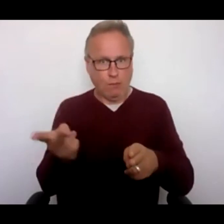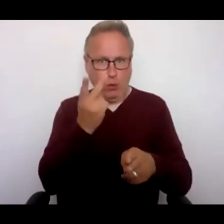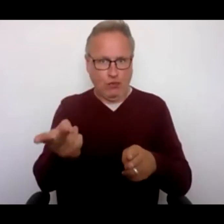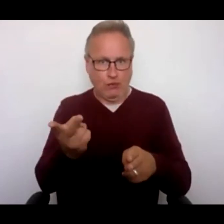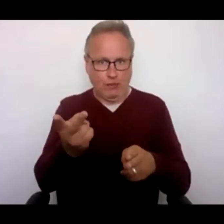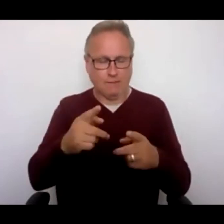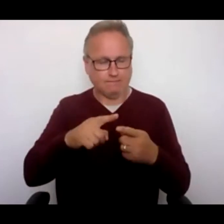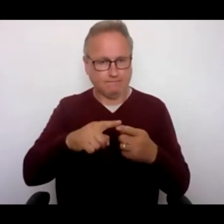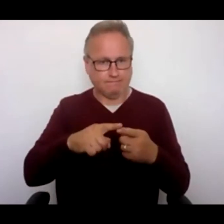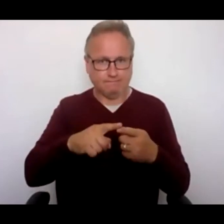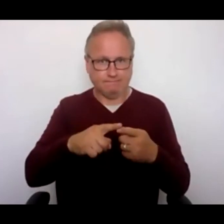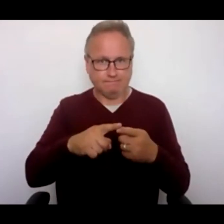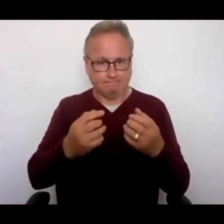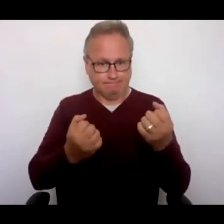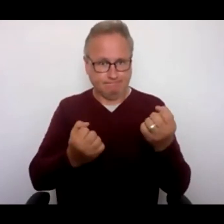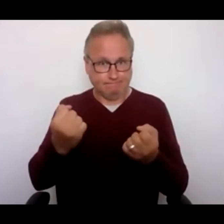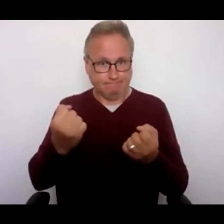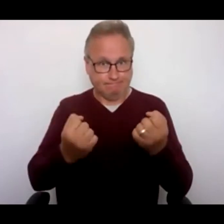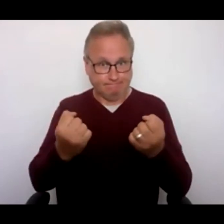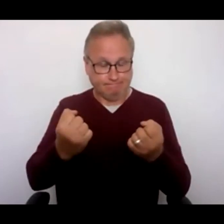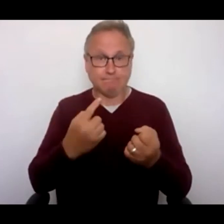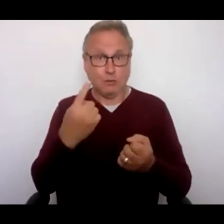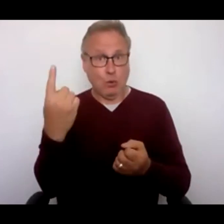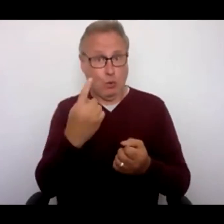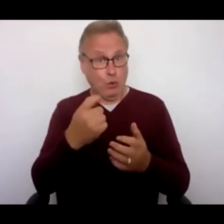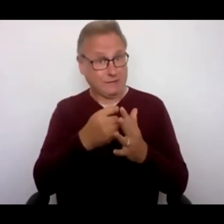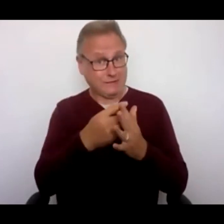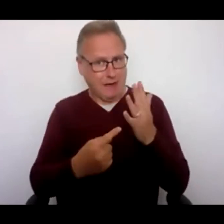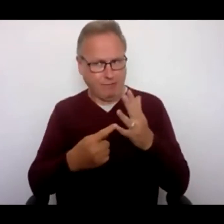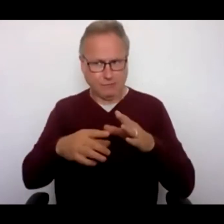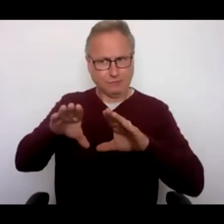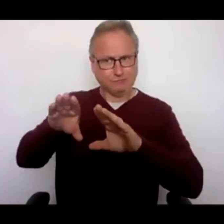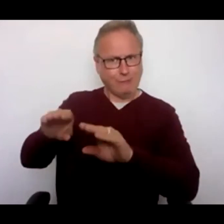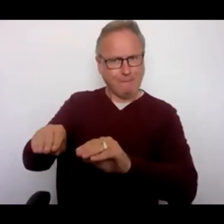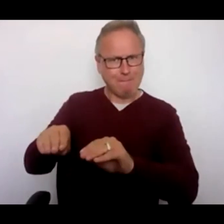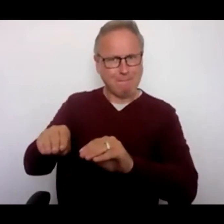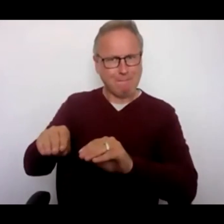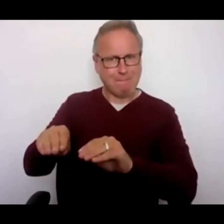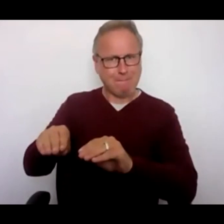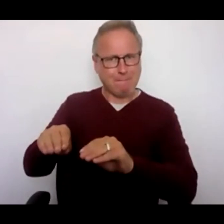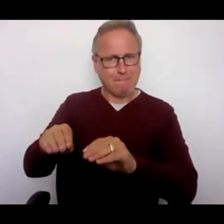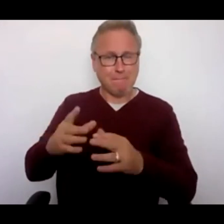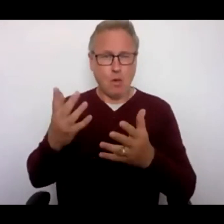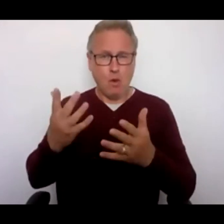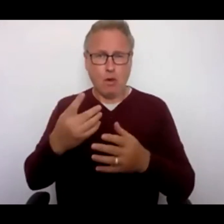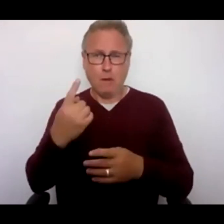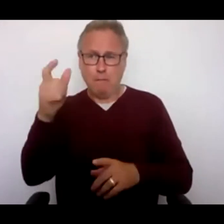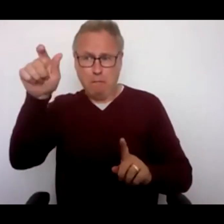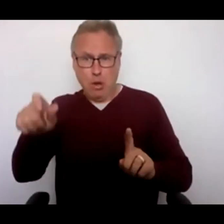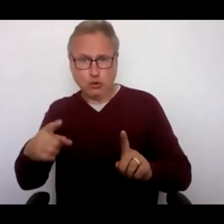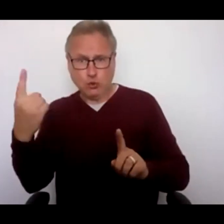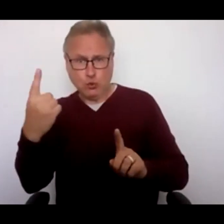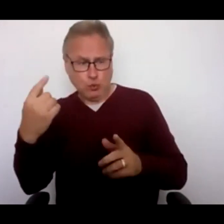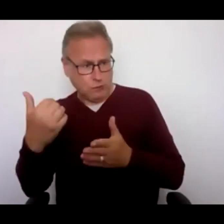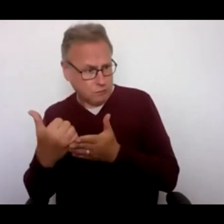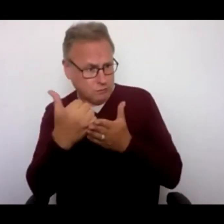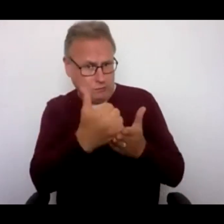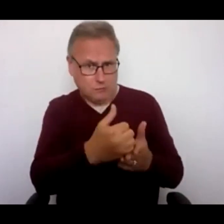vehicles driven by disabled people, someone supporting a disabled person and